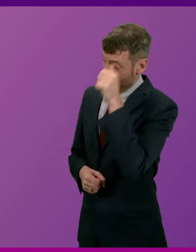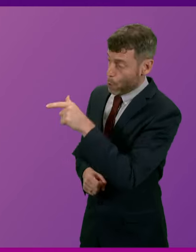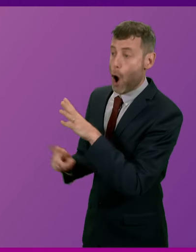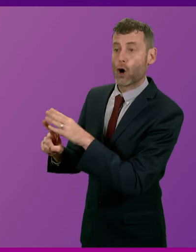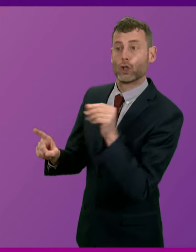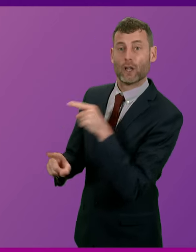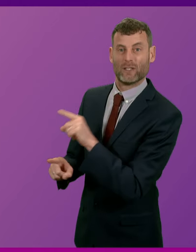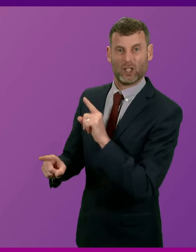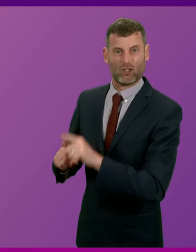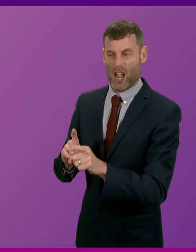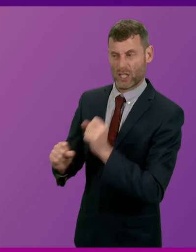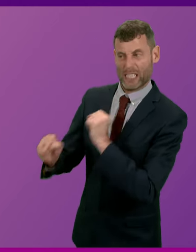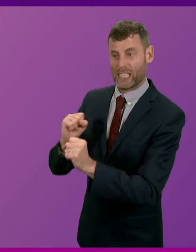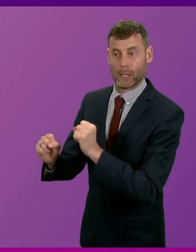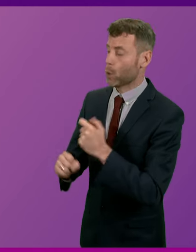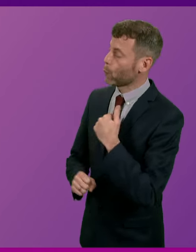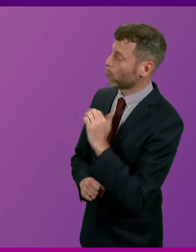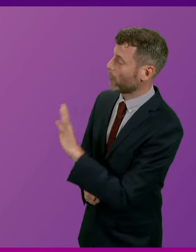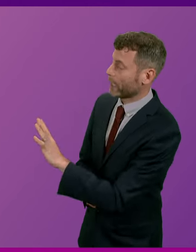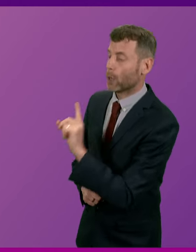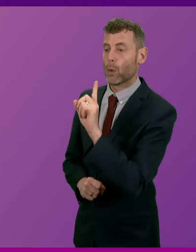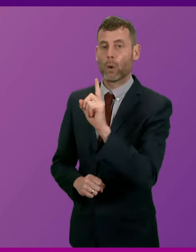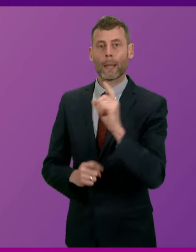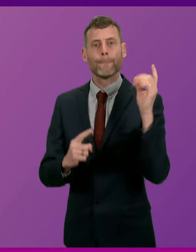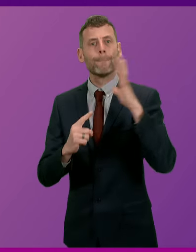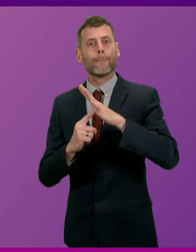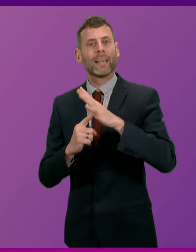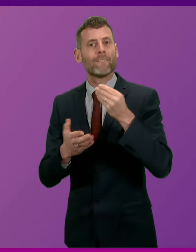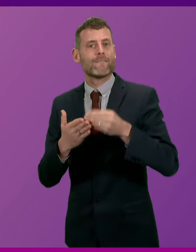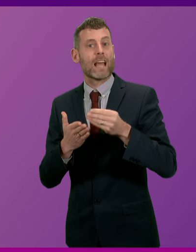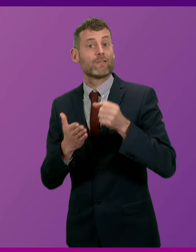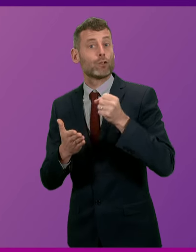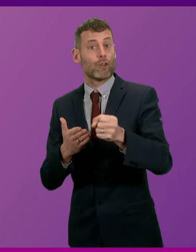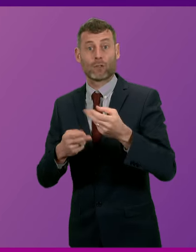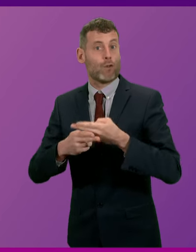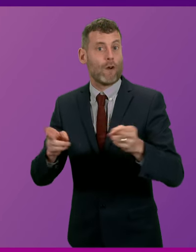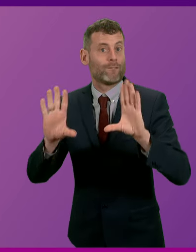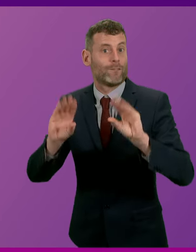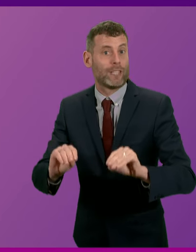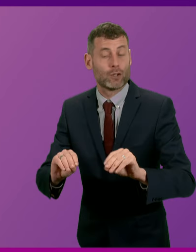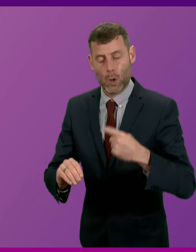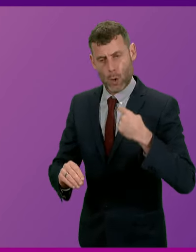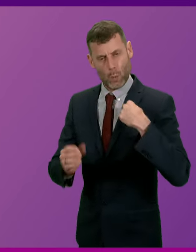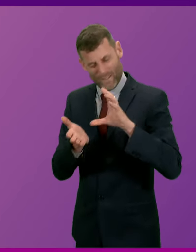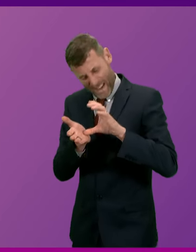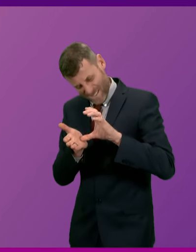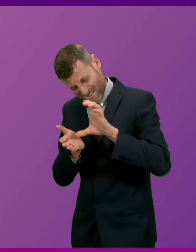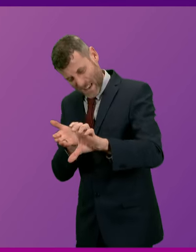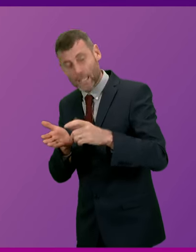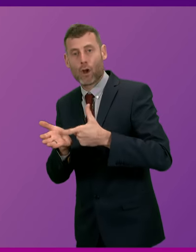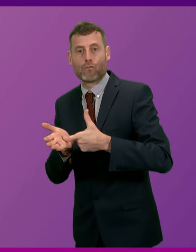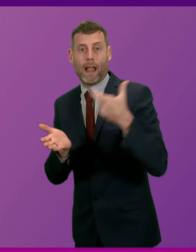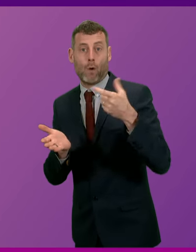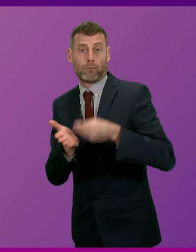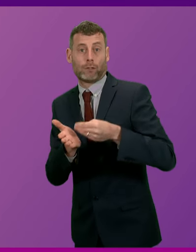Party. We've removed peak fares on our railways, invested record amounts in our NHS. And through our